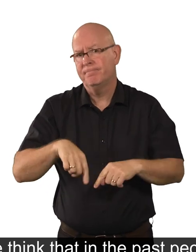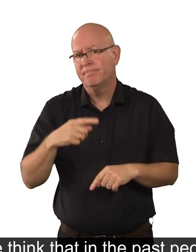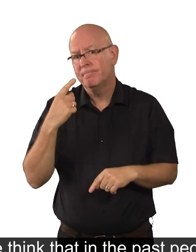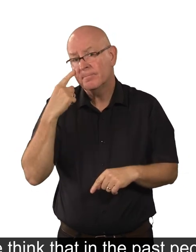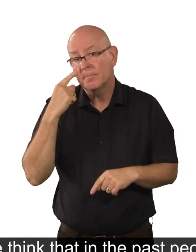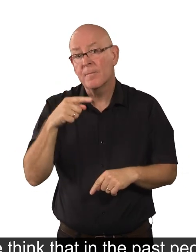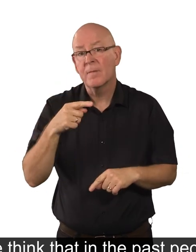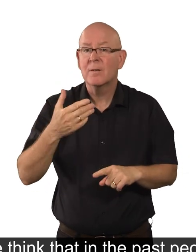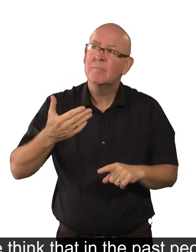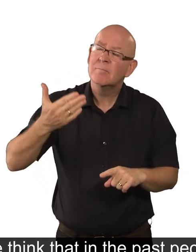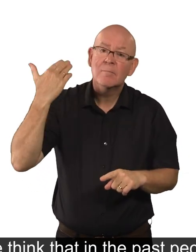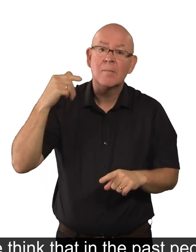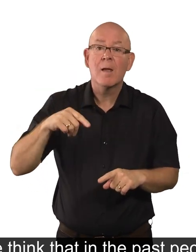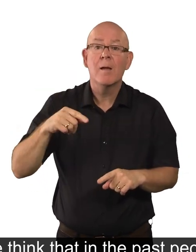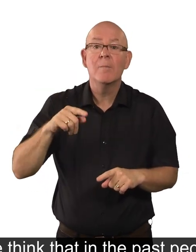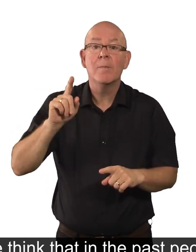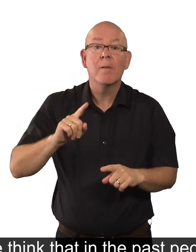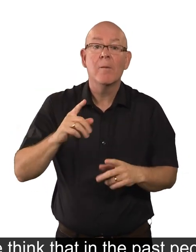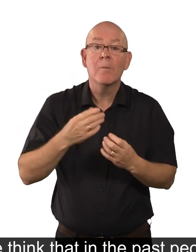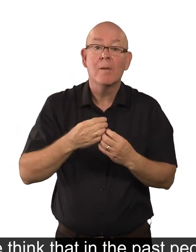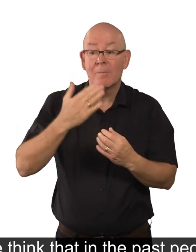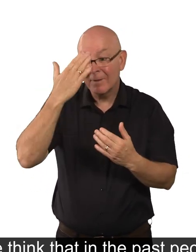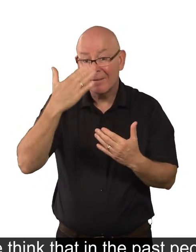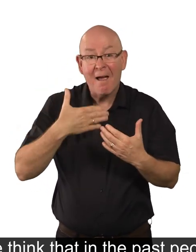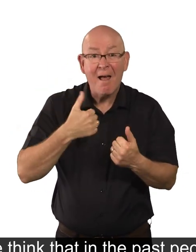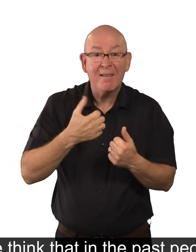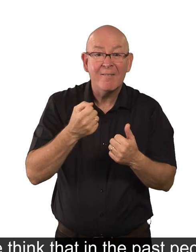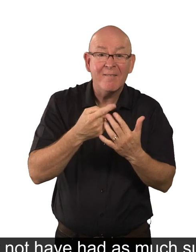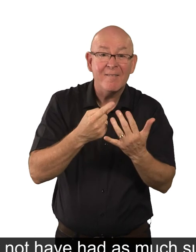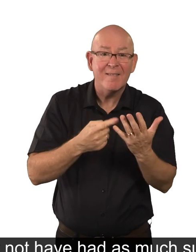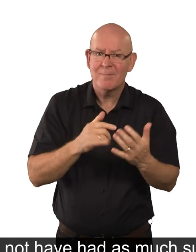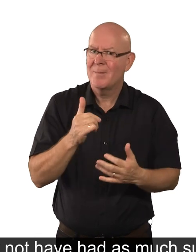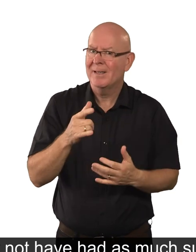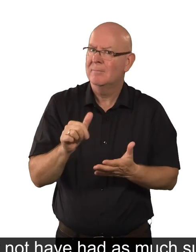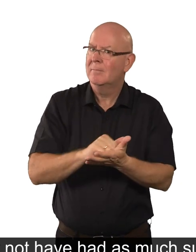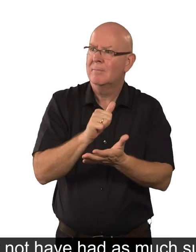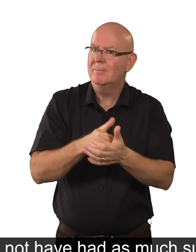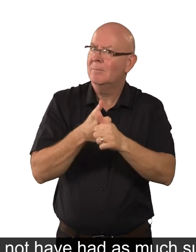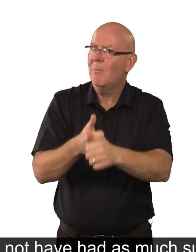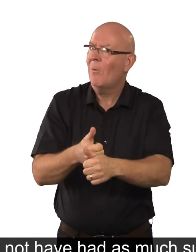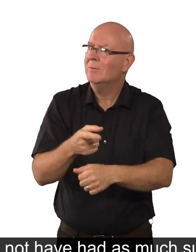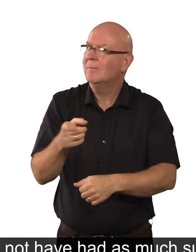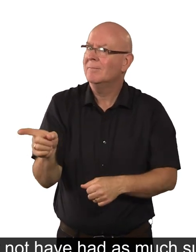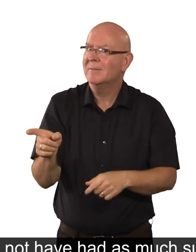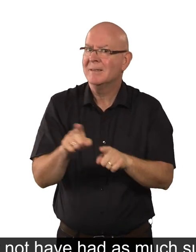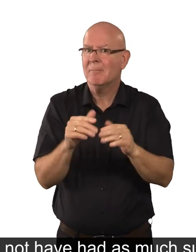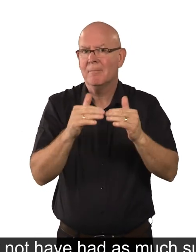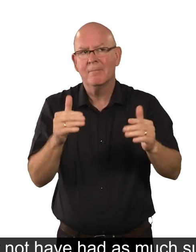We think that in the past, people with a mental health condition might not have had as much support